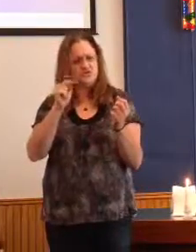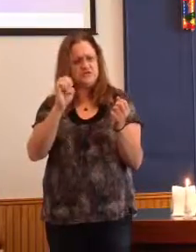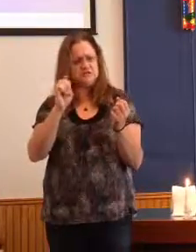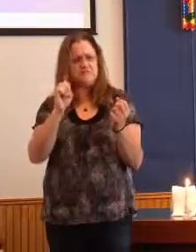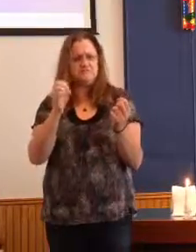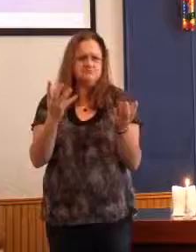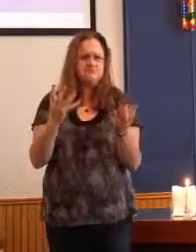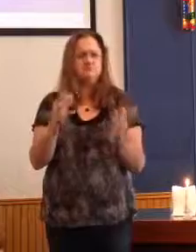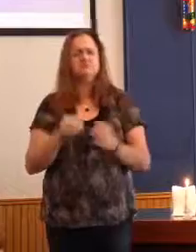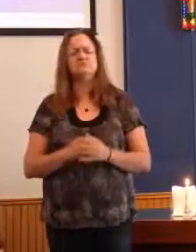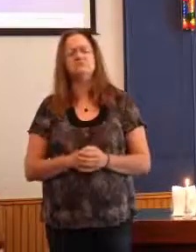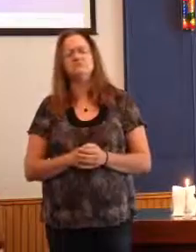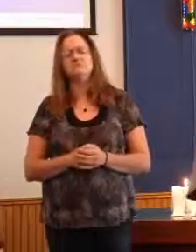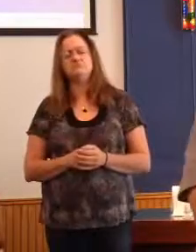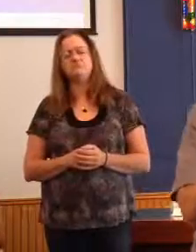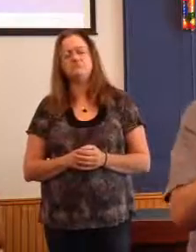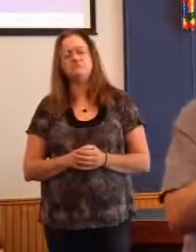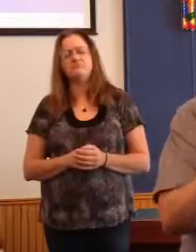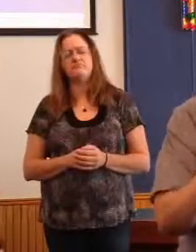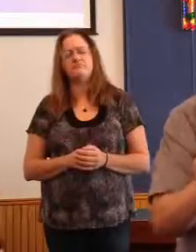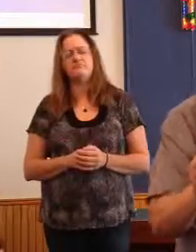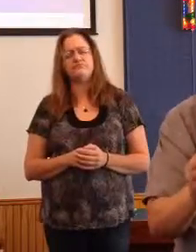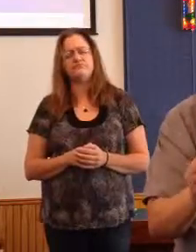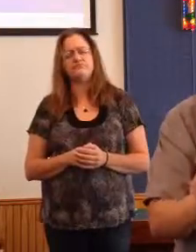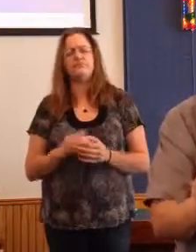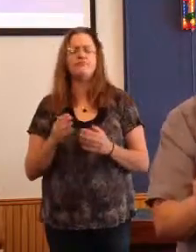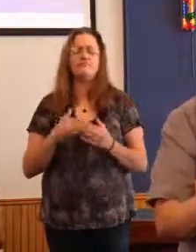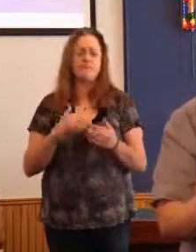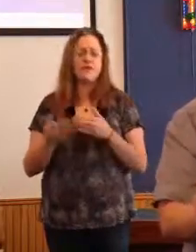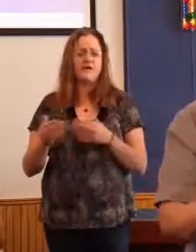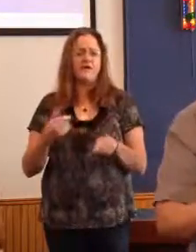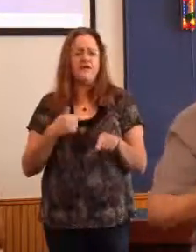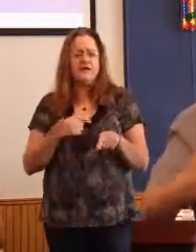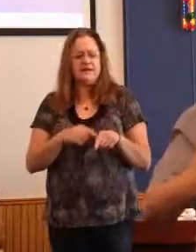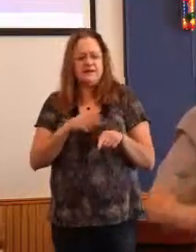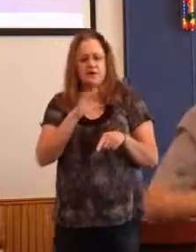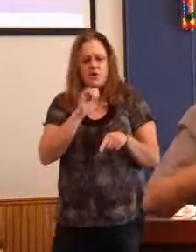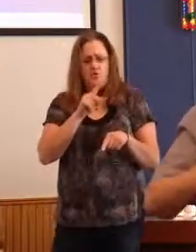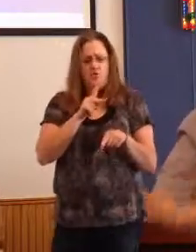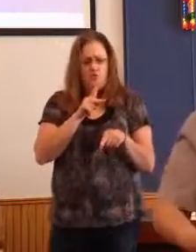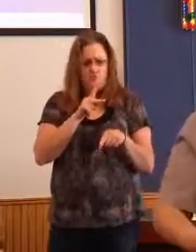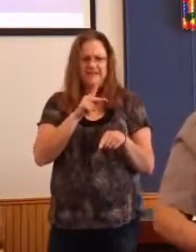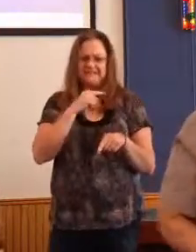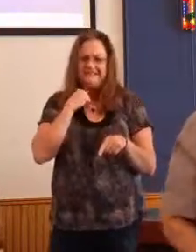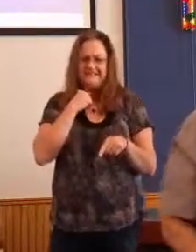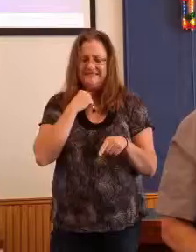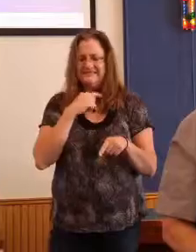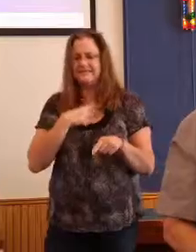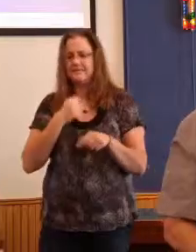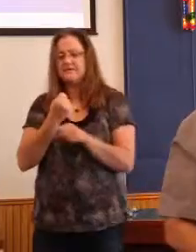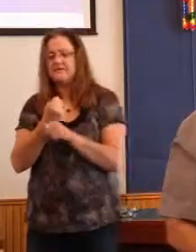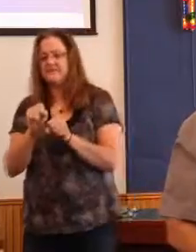But, so he advocated for risk over just safety, right?